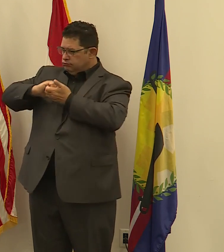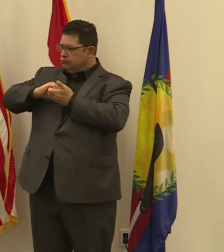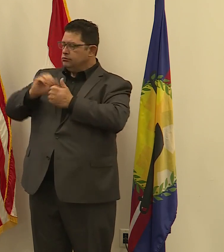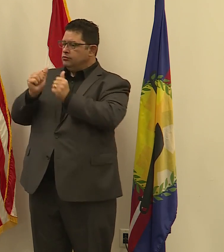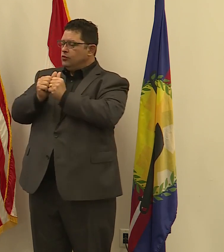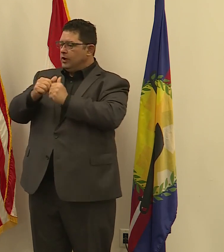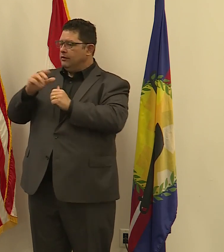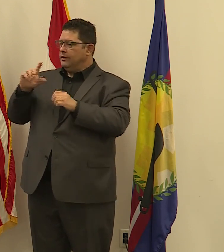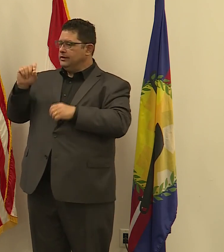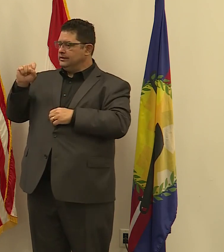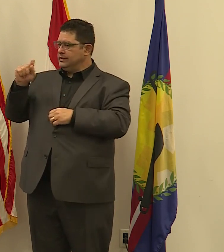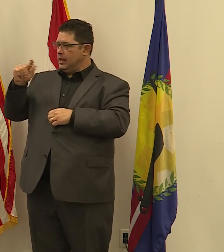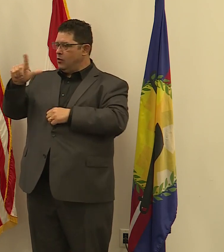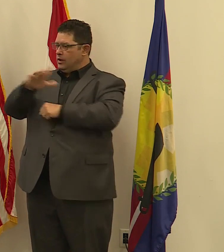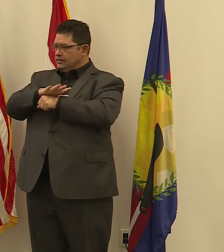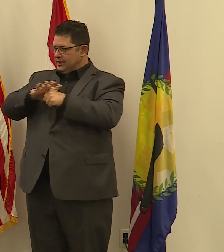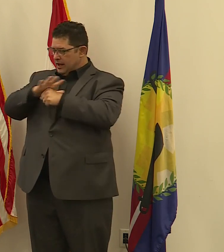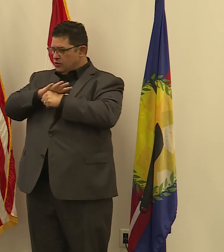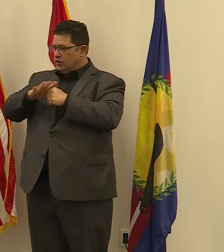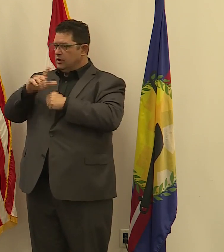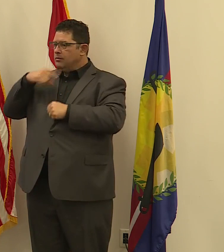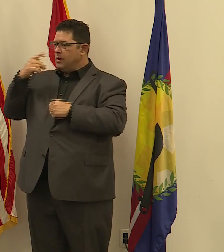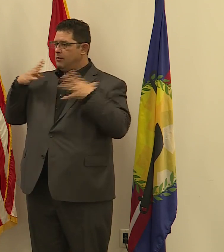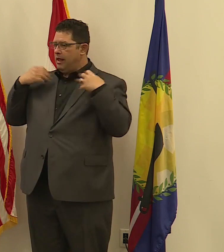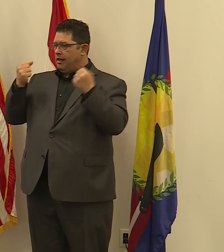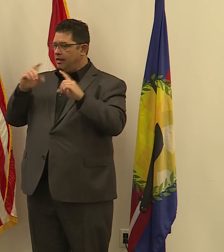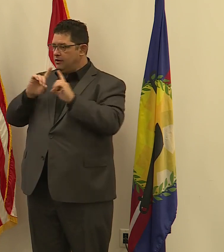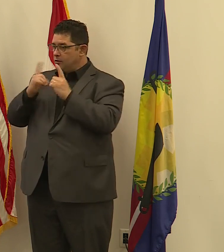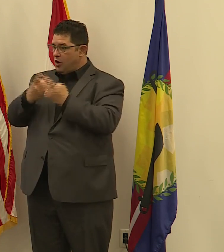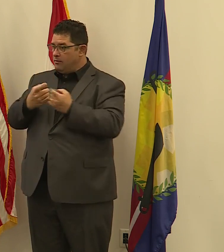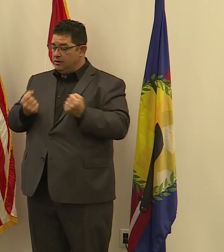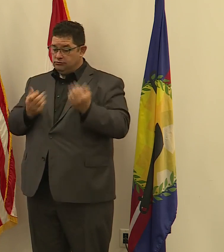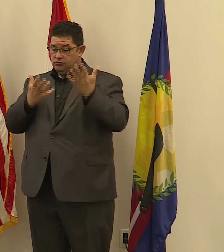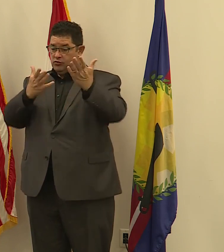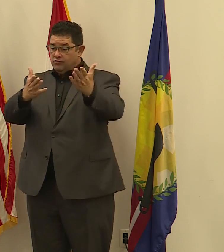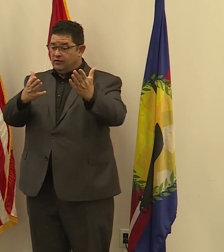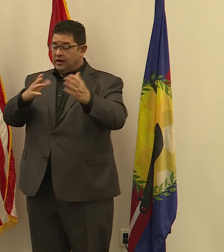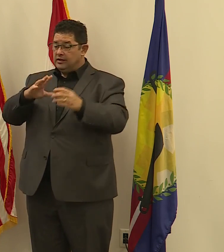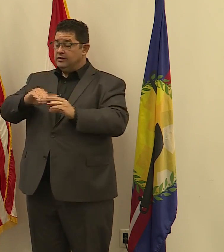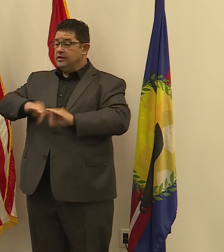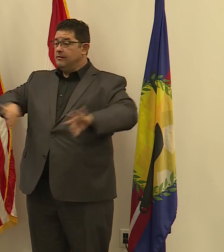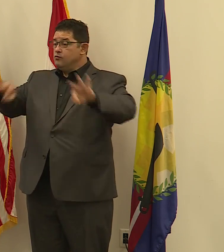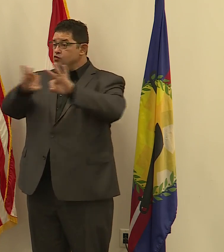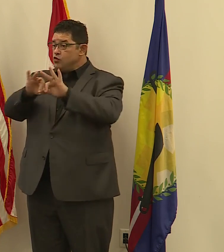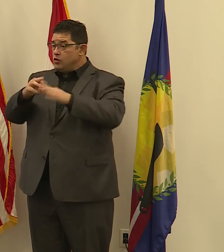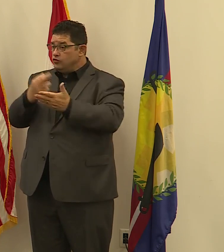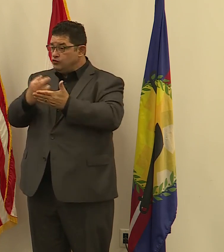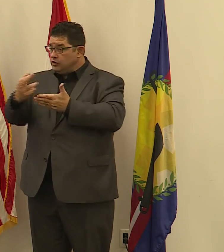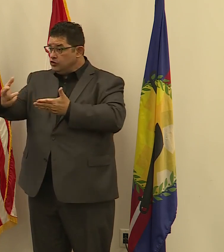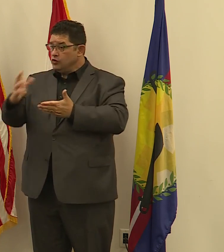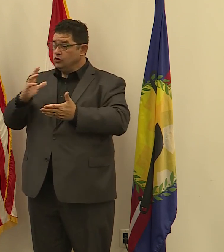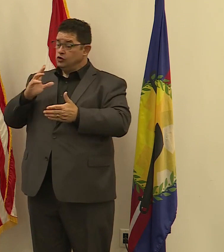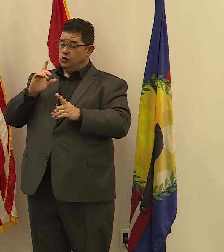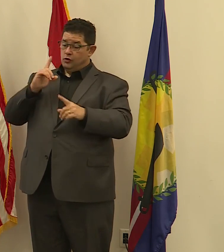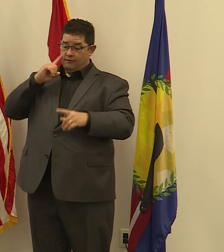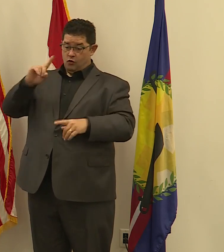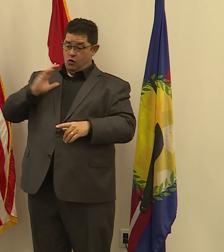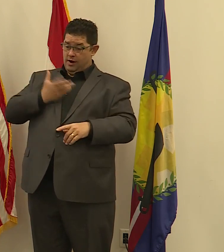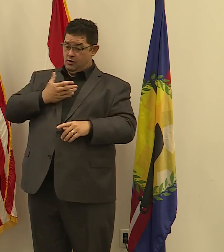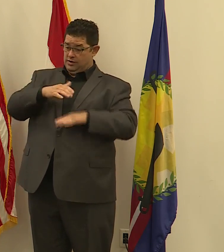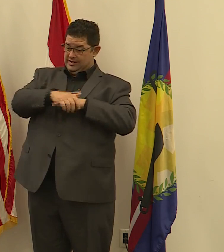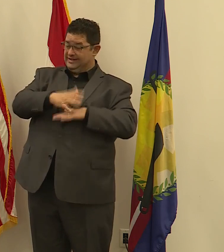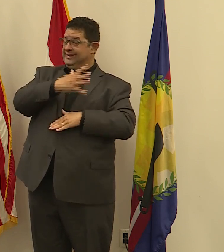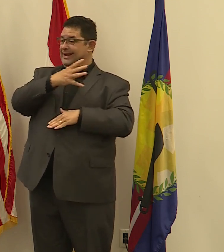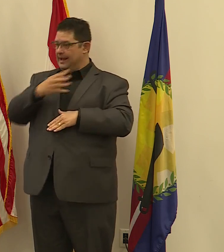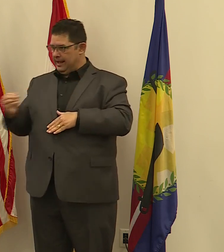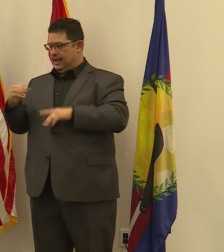Department in communicating essential COVID information and resources to our English and Spanish-speaking